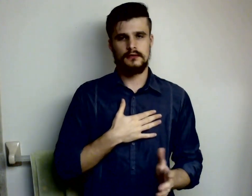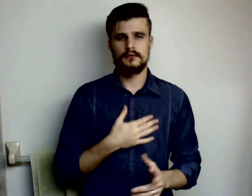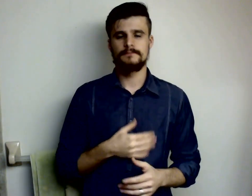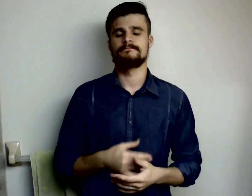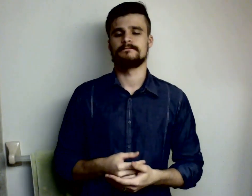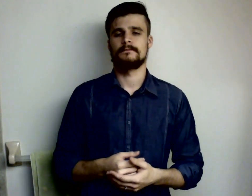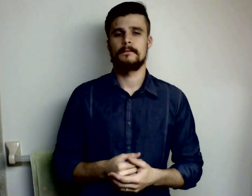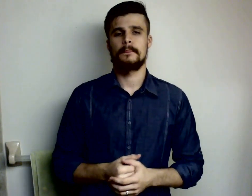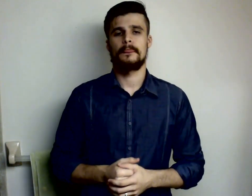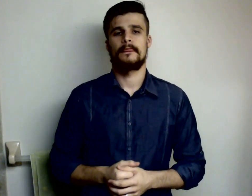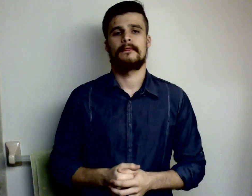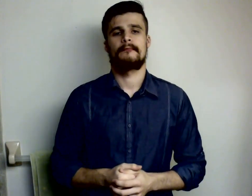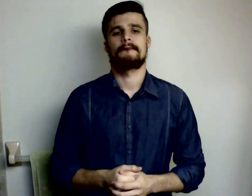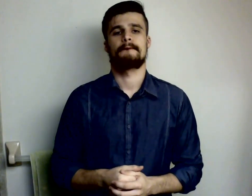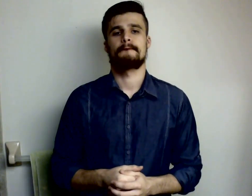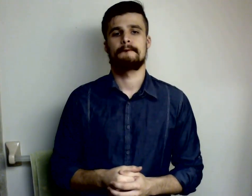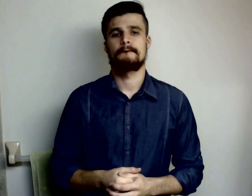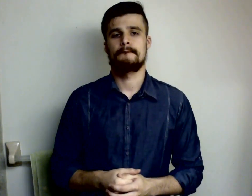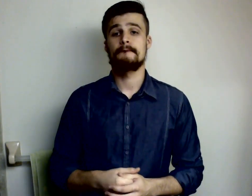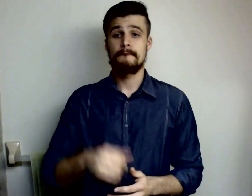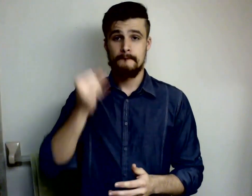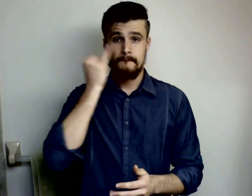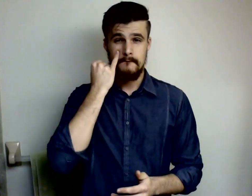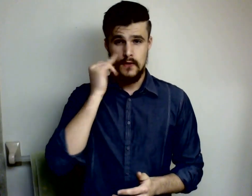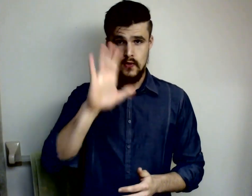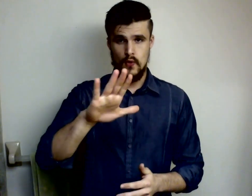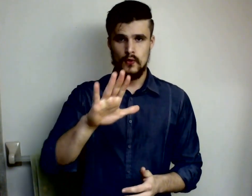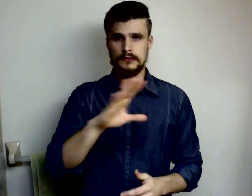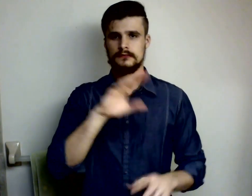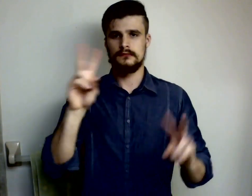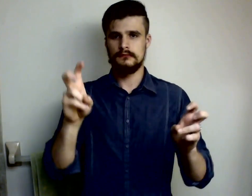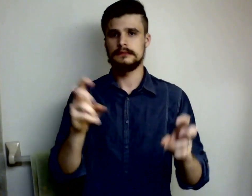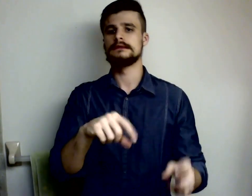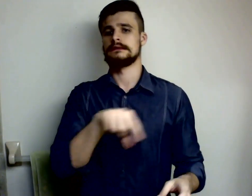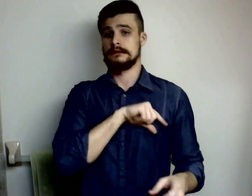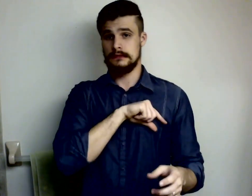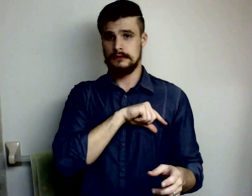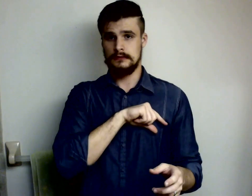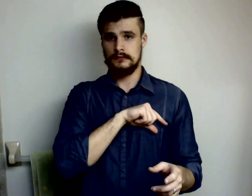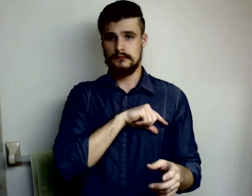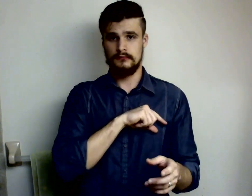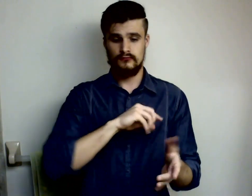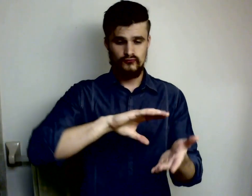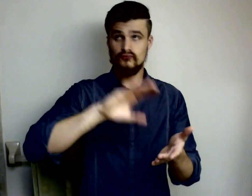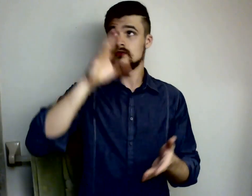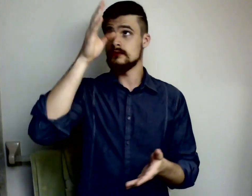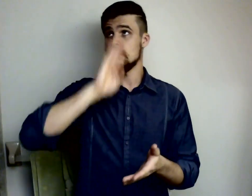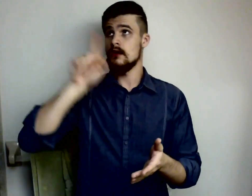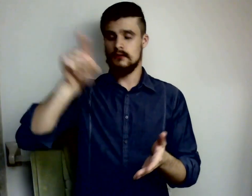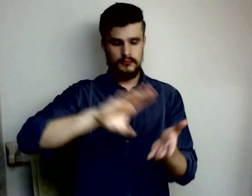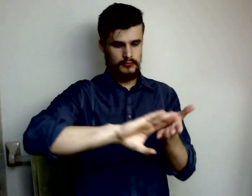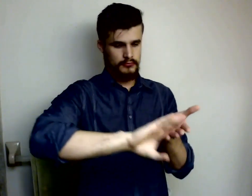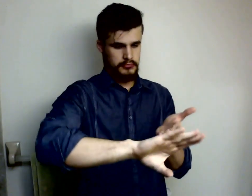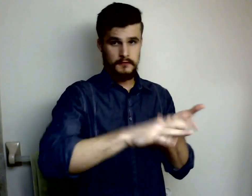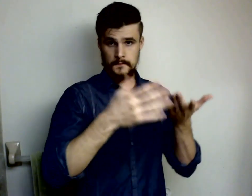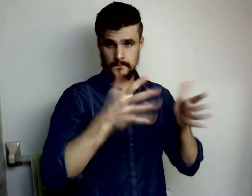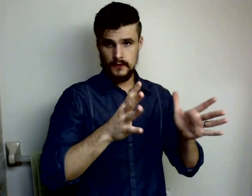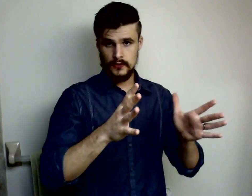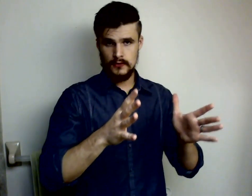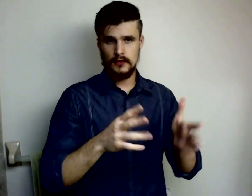guilt has been forgiven by jesus christ if that reality exists then the reality